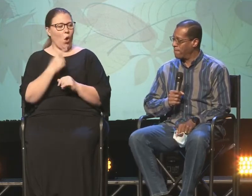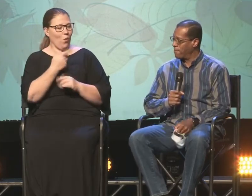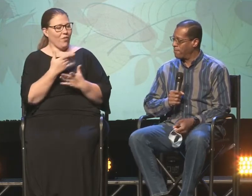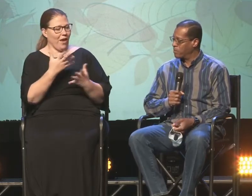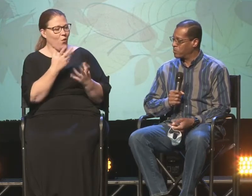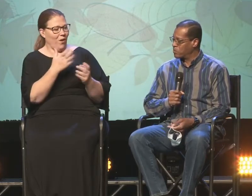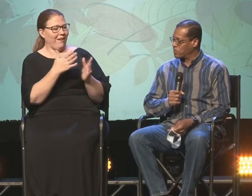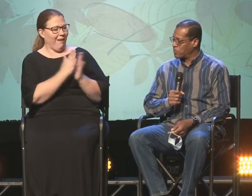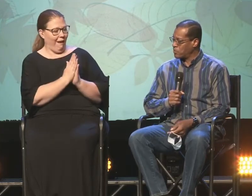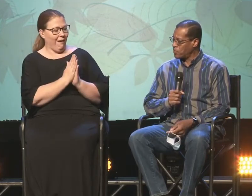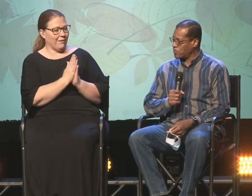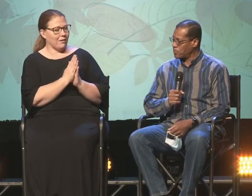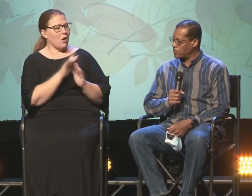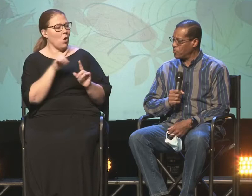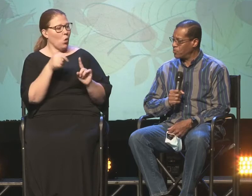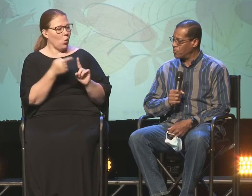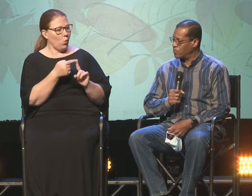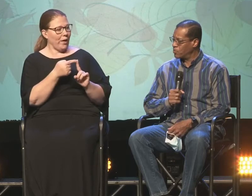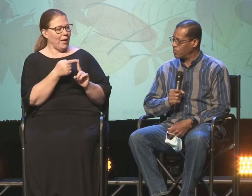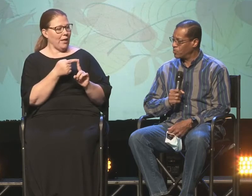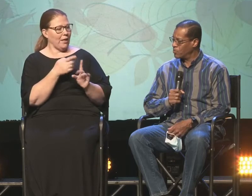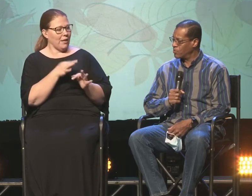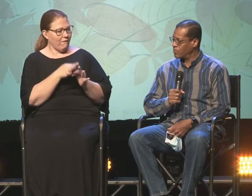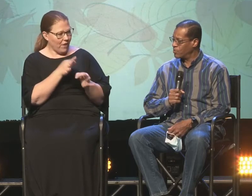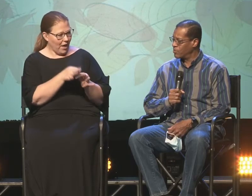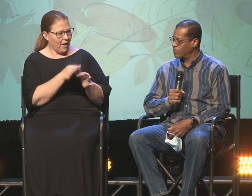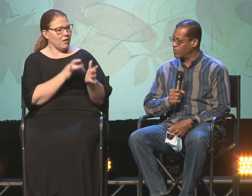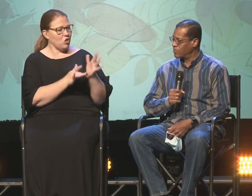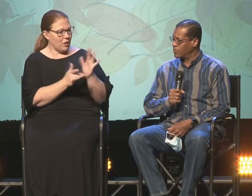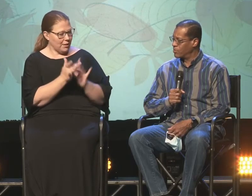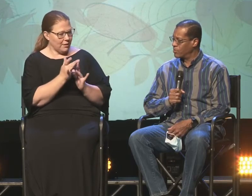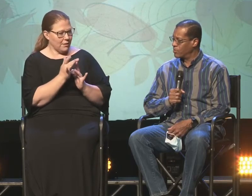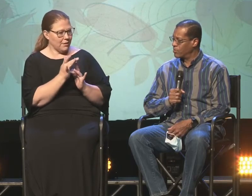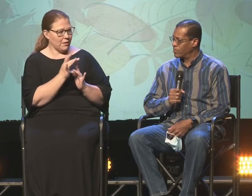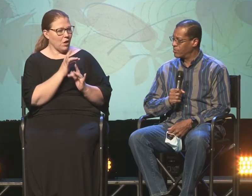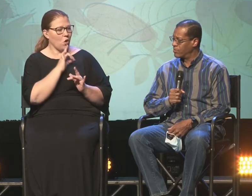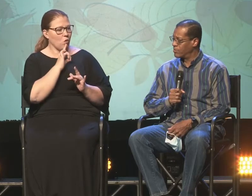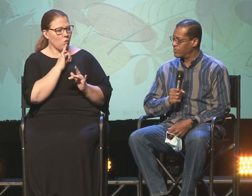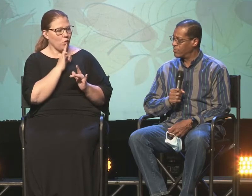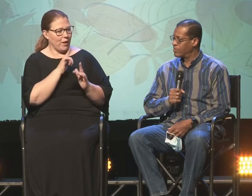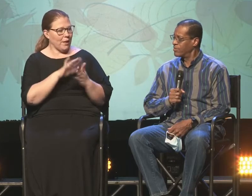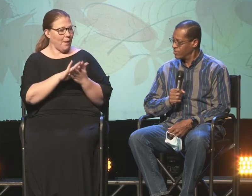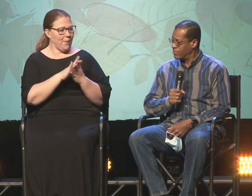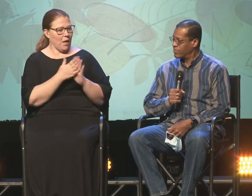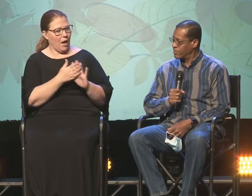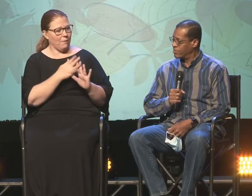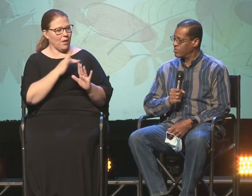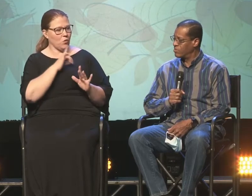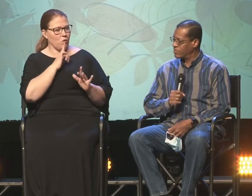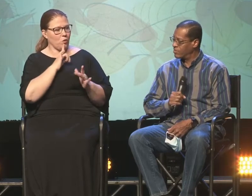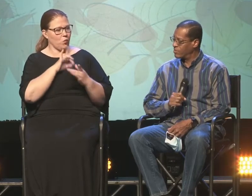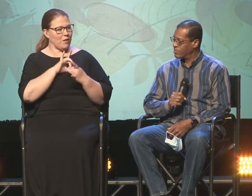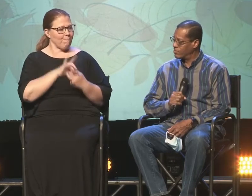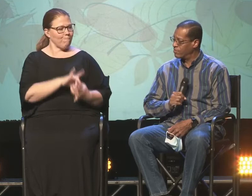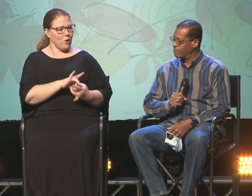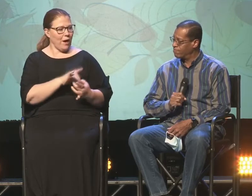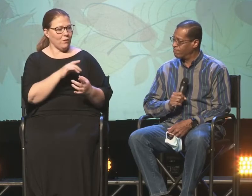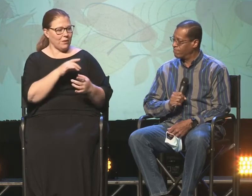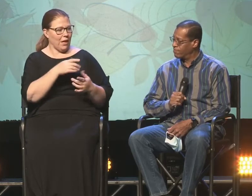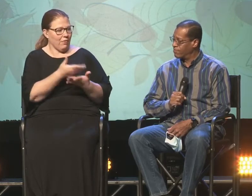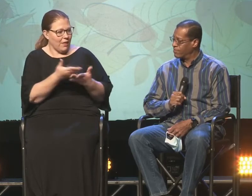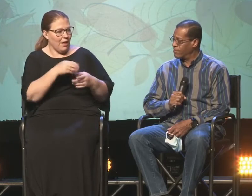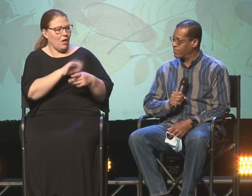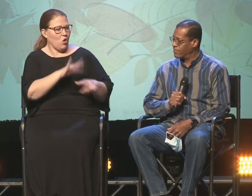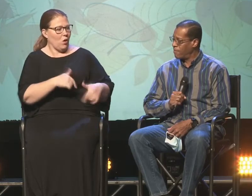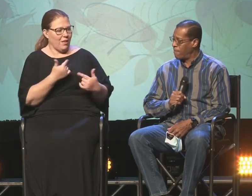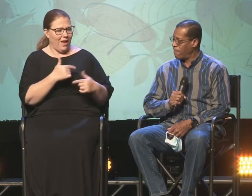when did faith in Jesus really become a grounding point in your life? I don't like to ask the question of like, oh, how did